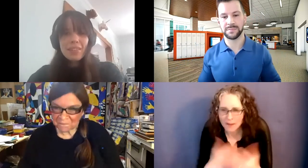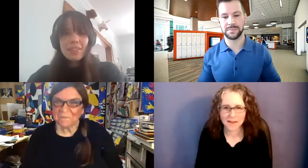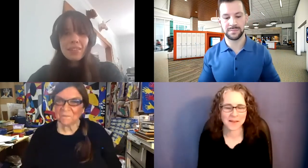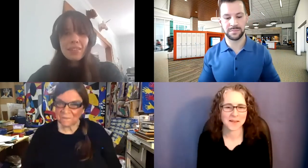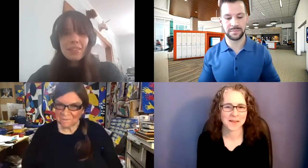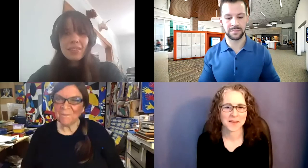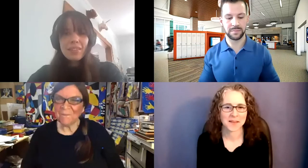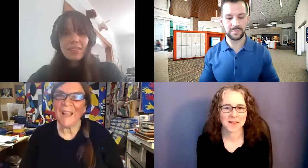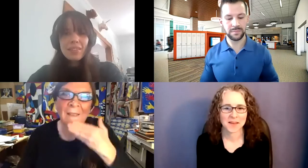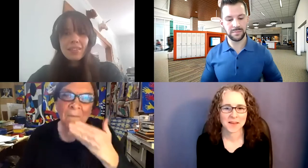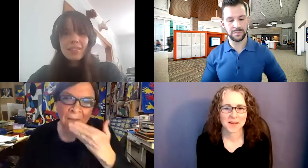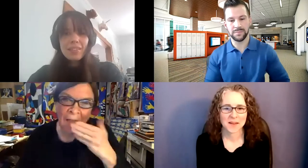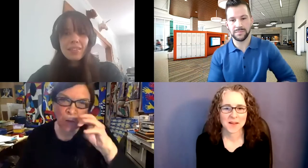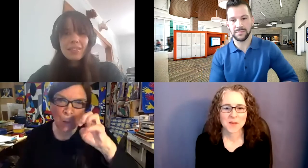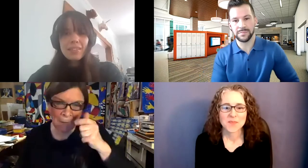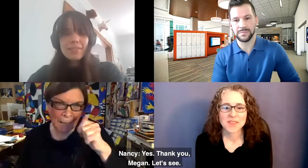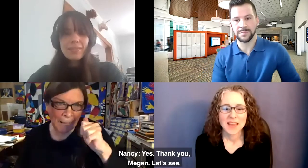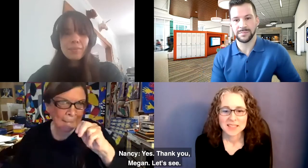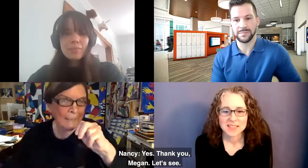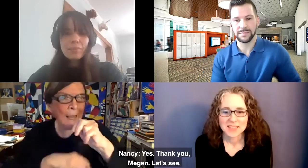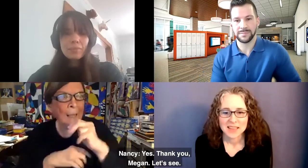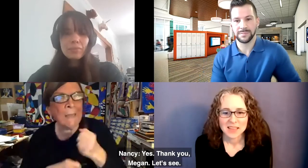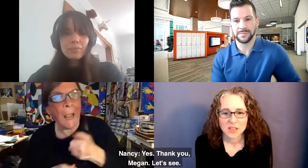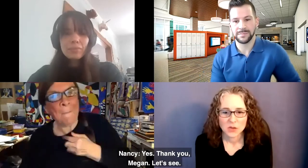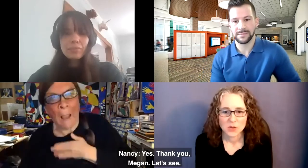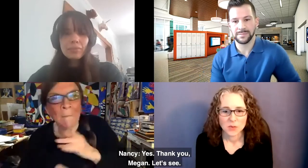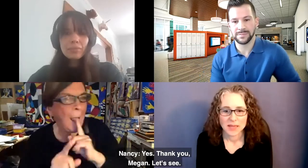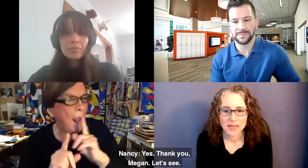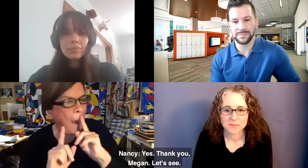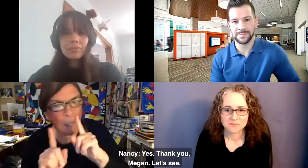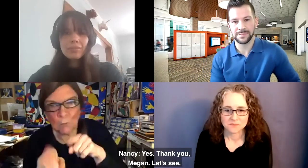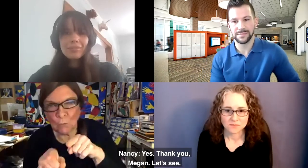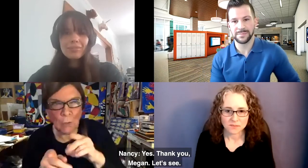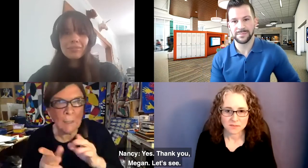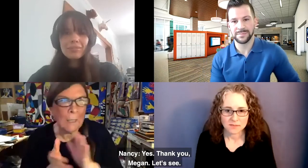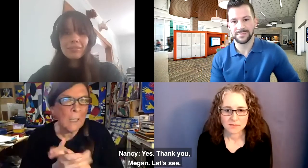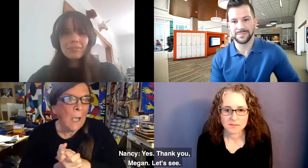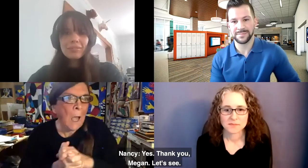Nancy signing. Yes, thank you, Megan.